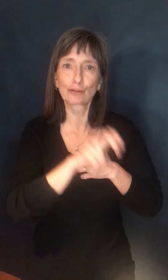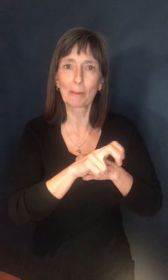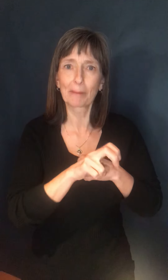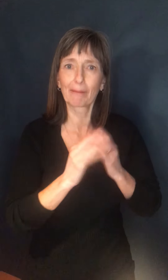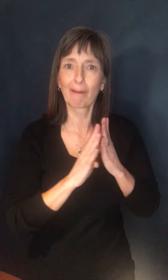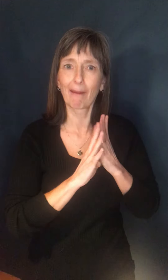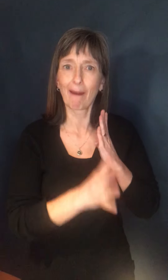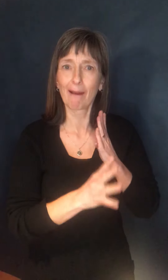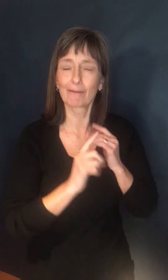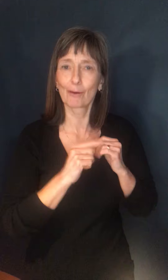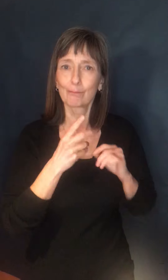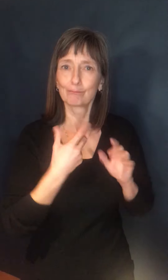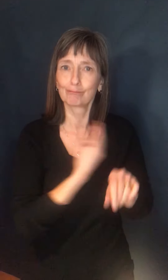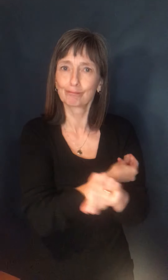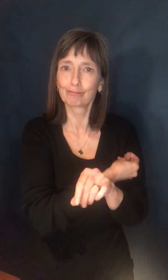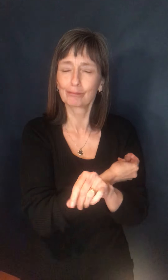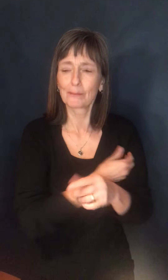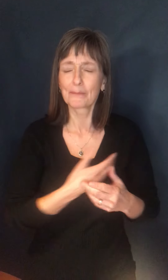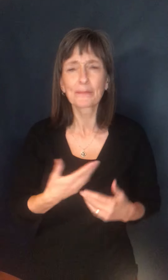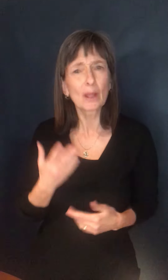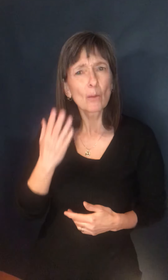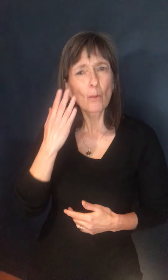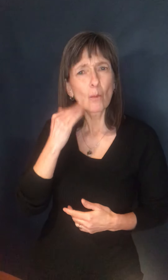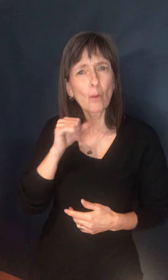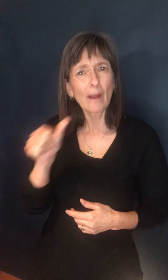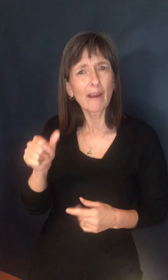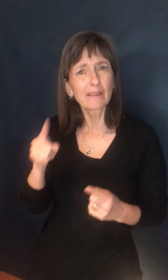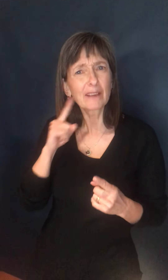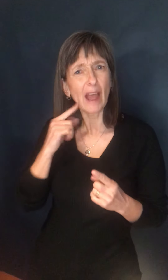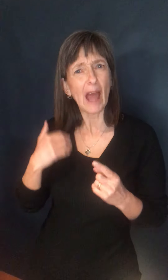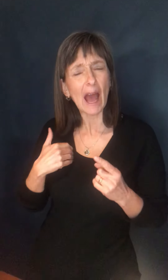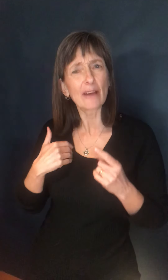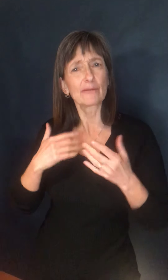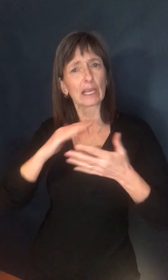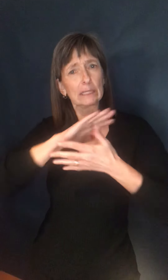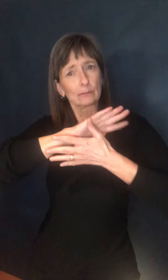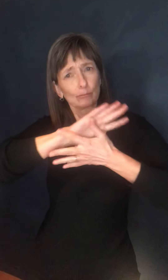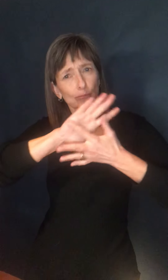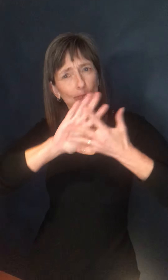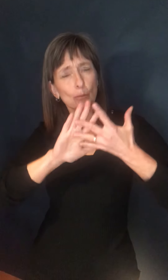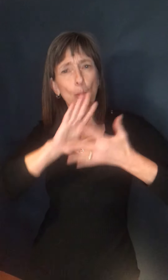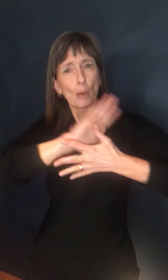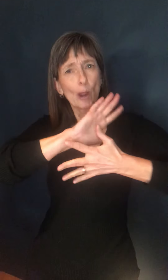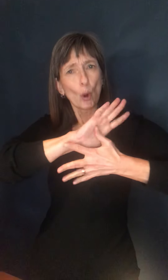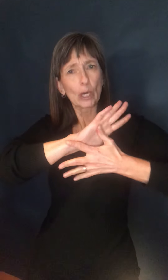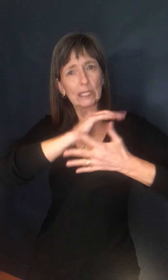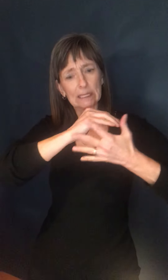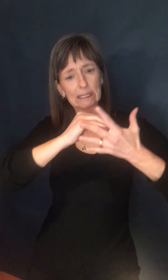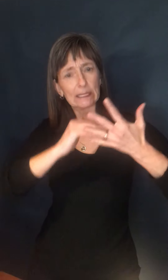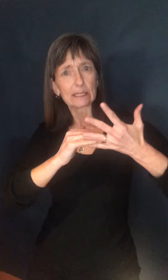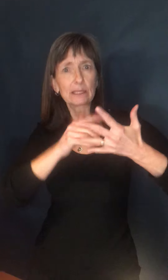reluctance to literally set up a hierarchical list of who and when they're going to be vaccinated?